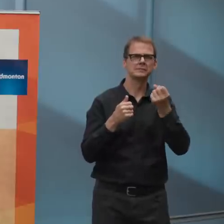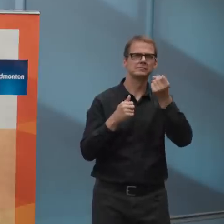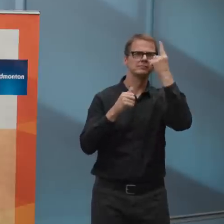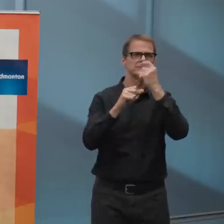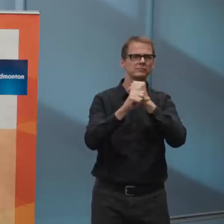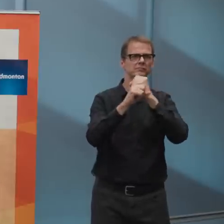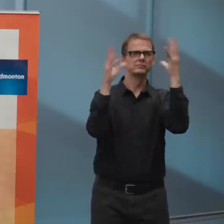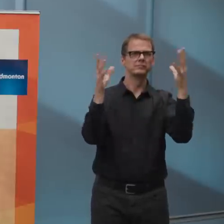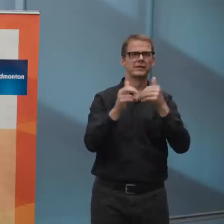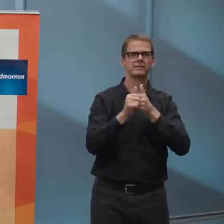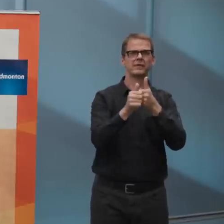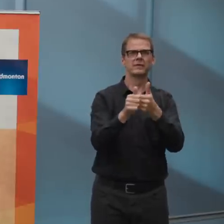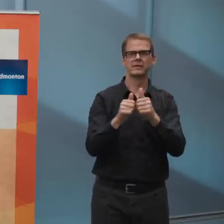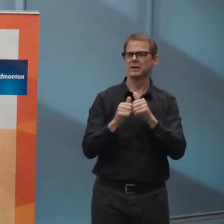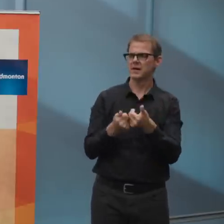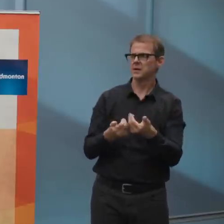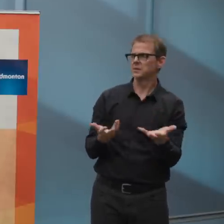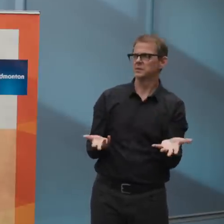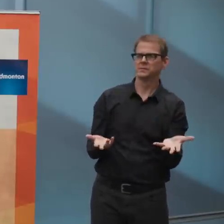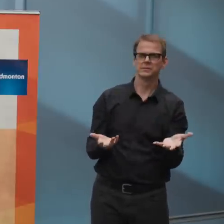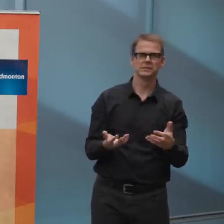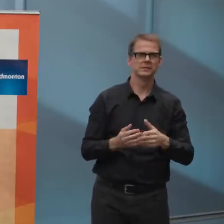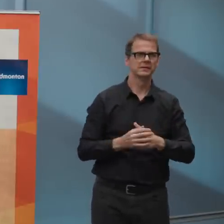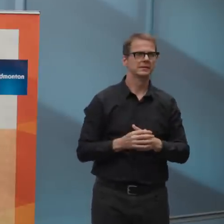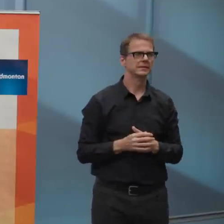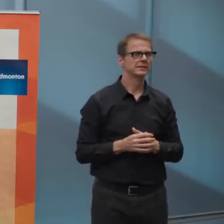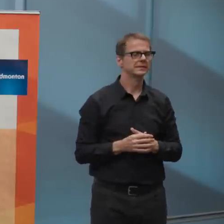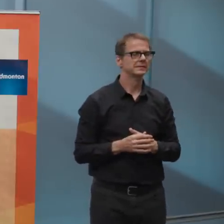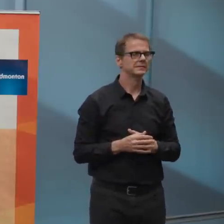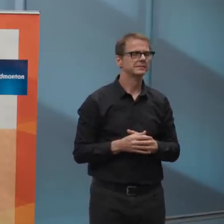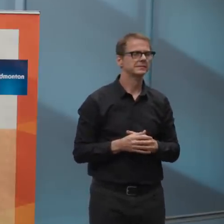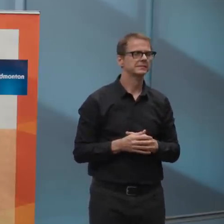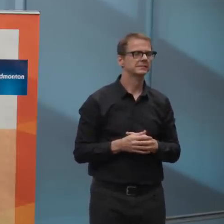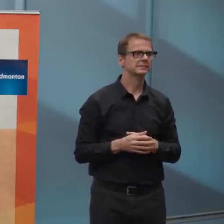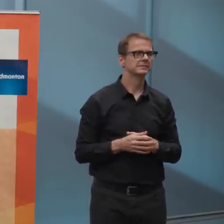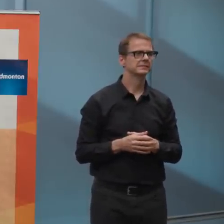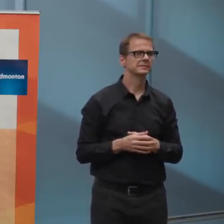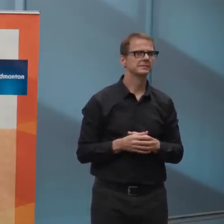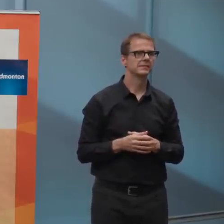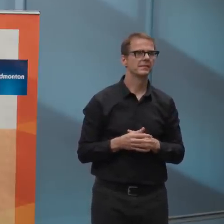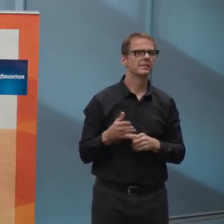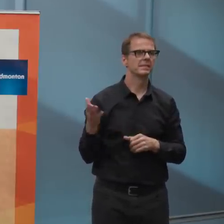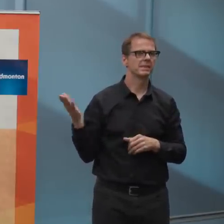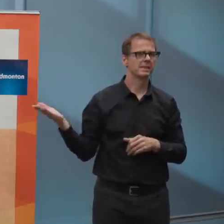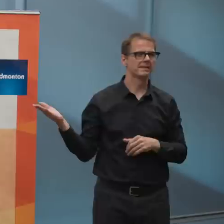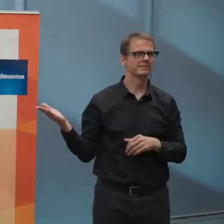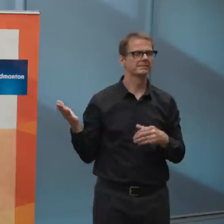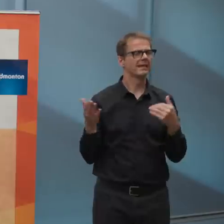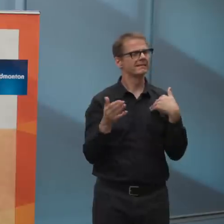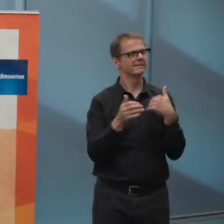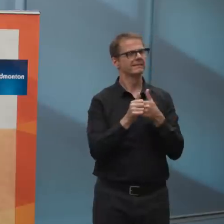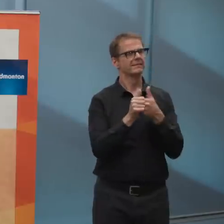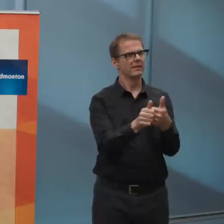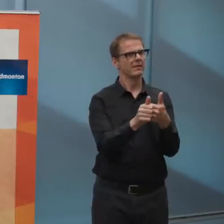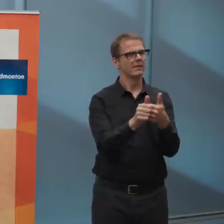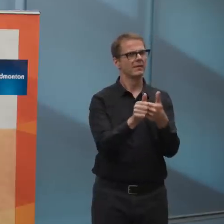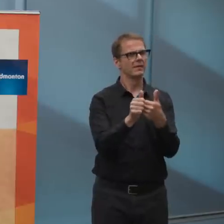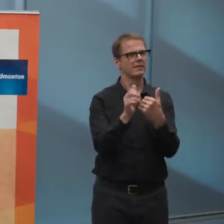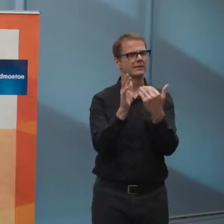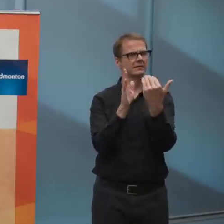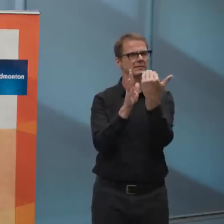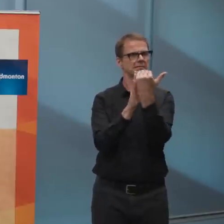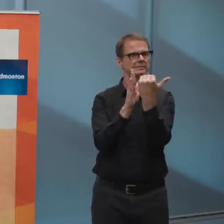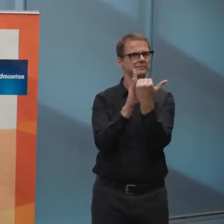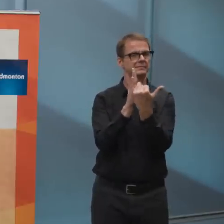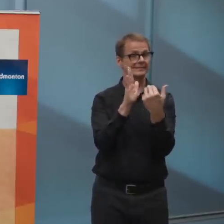has little nuances in terms of the guidelines, which again, we're treating as rules. Um,